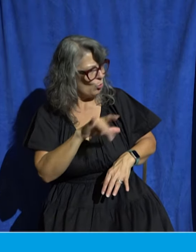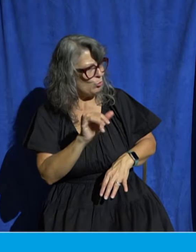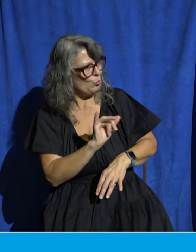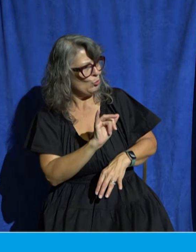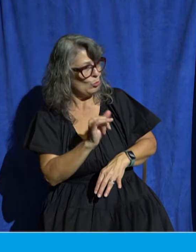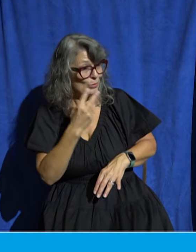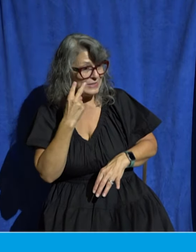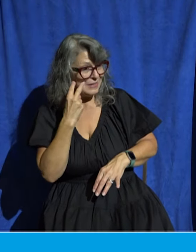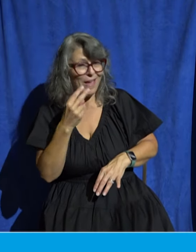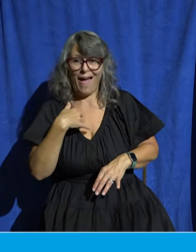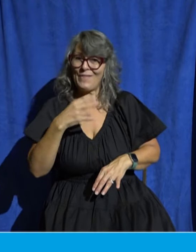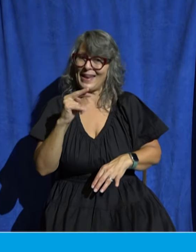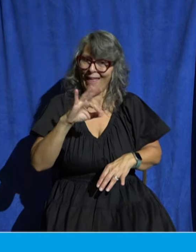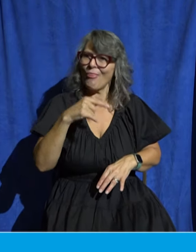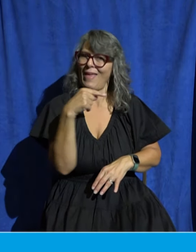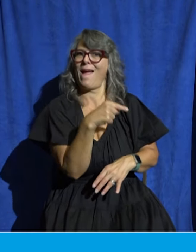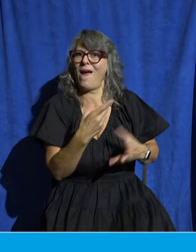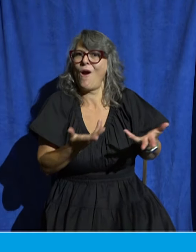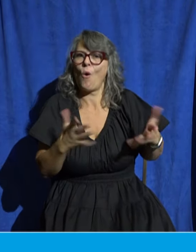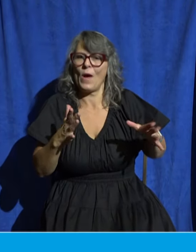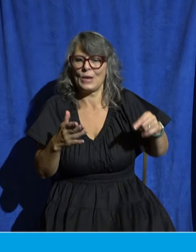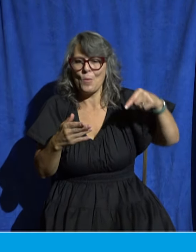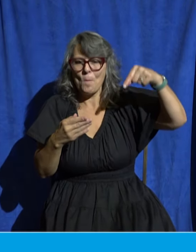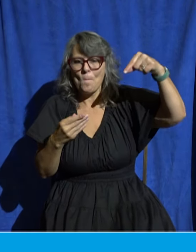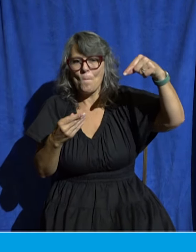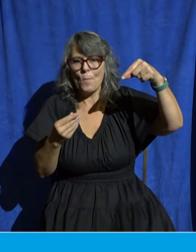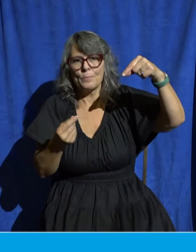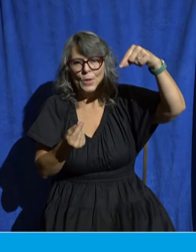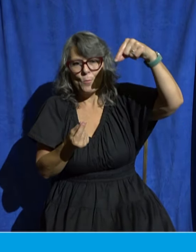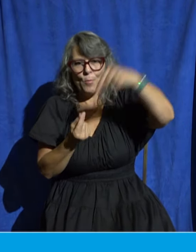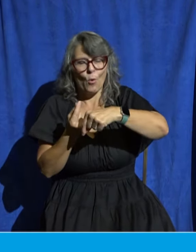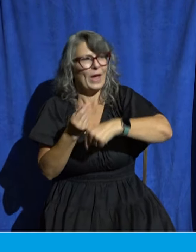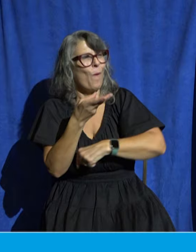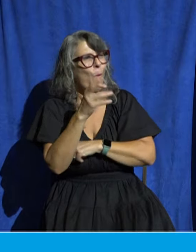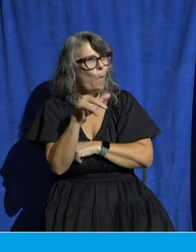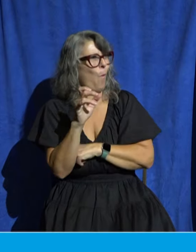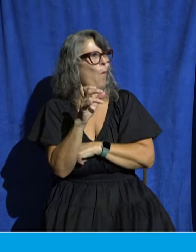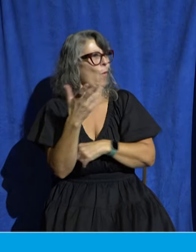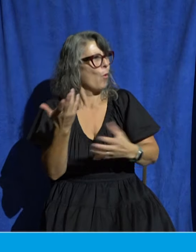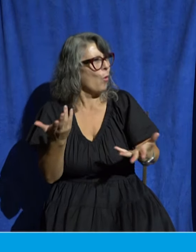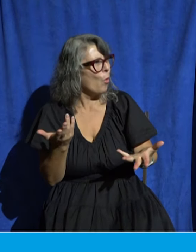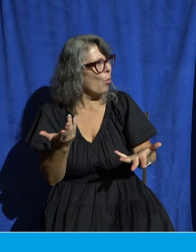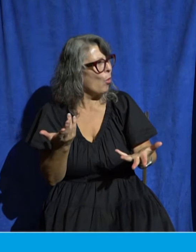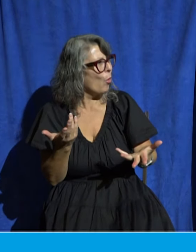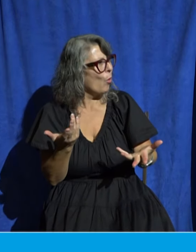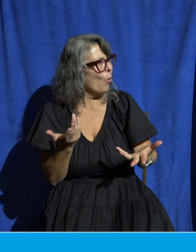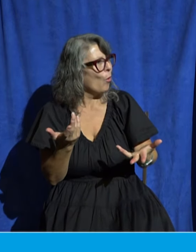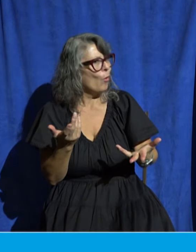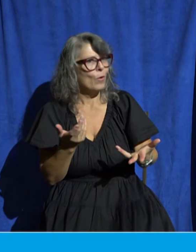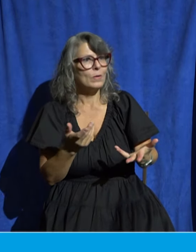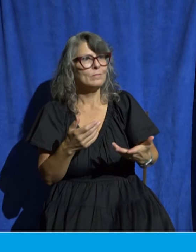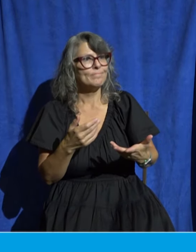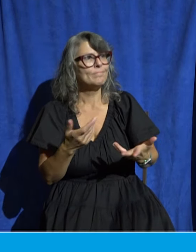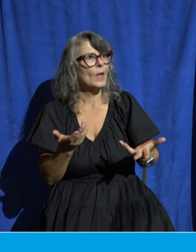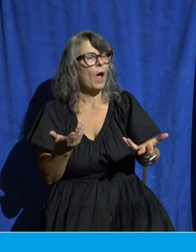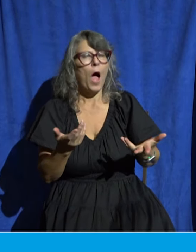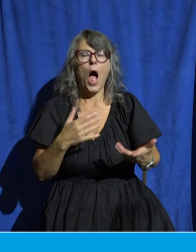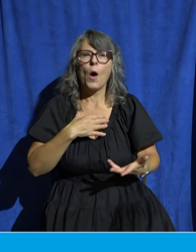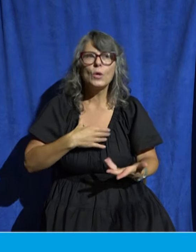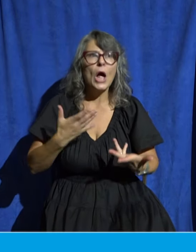open it up that way. I didn't know that. I wish I had known that. If I had known that, it would have saved me a